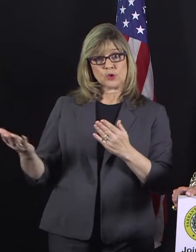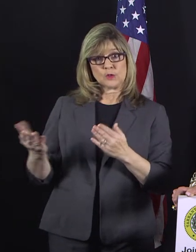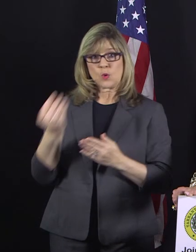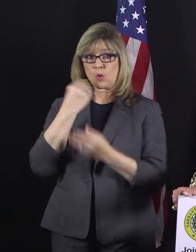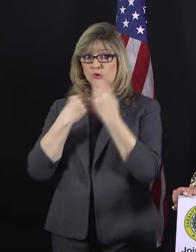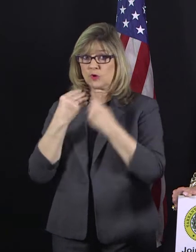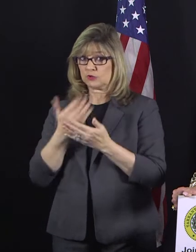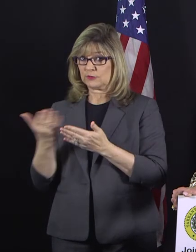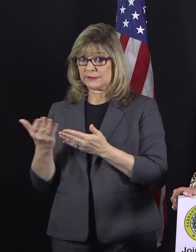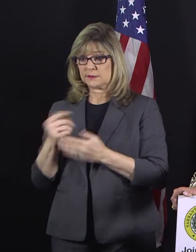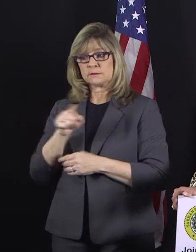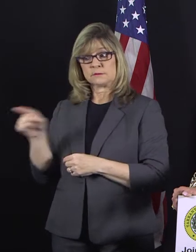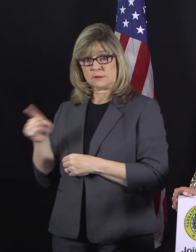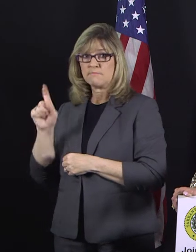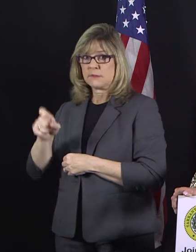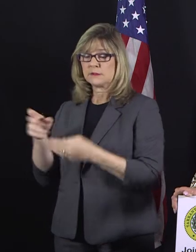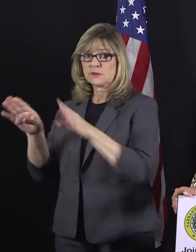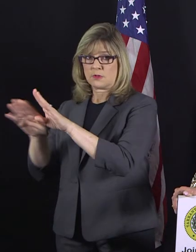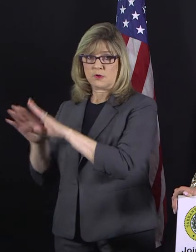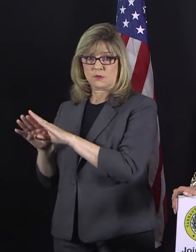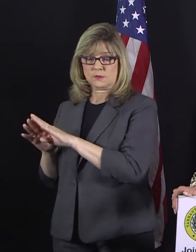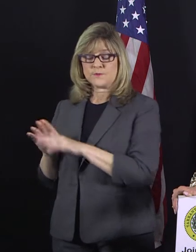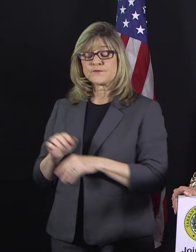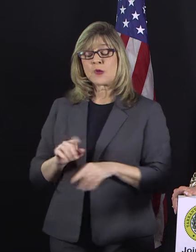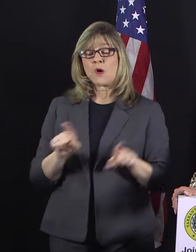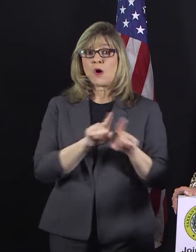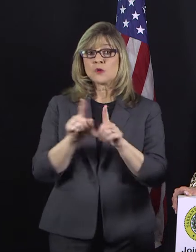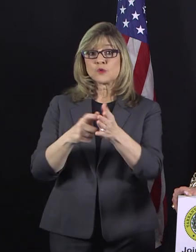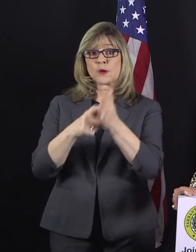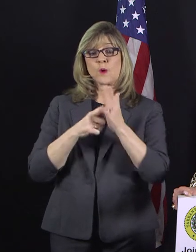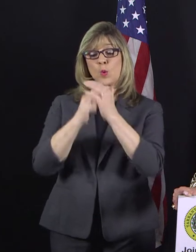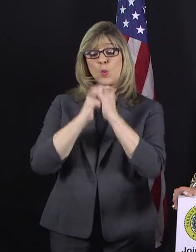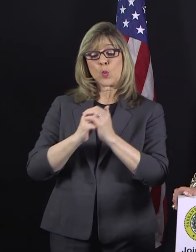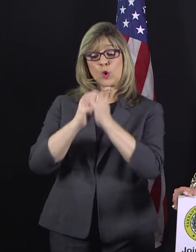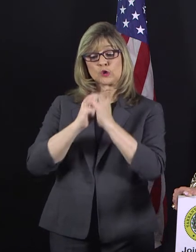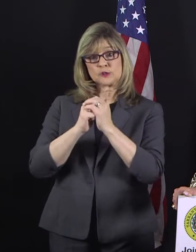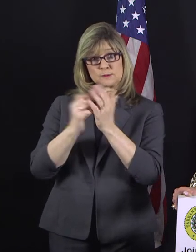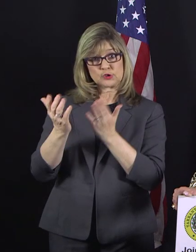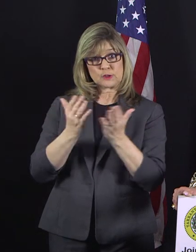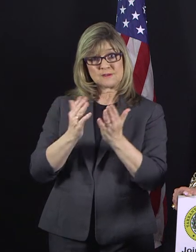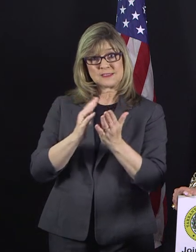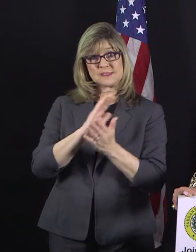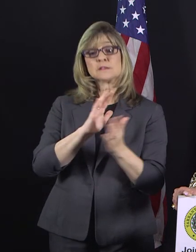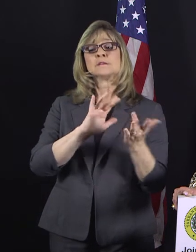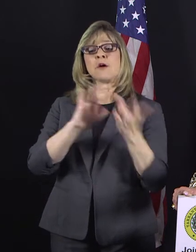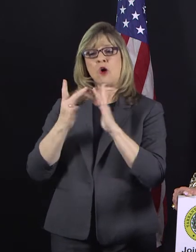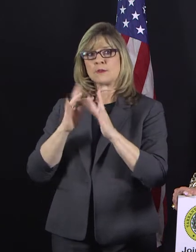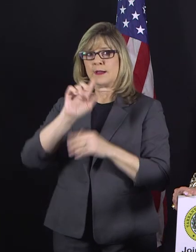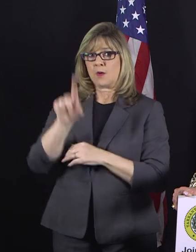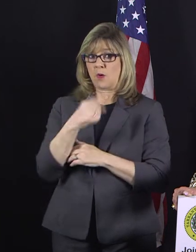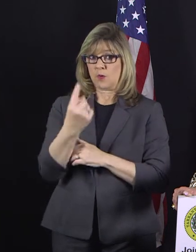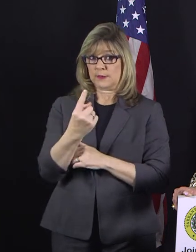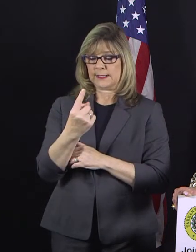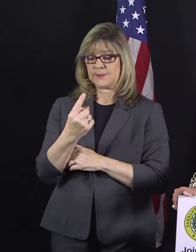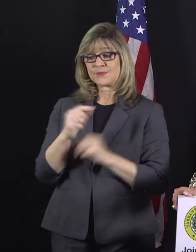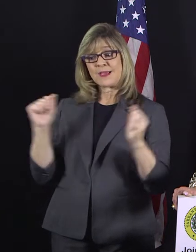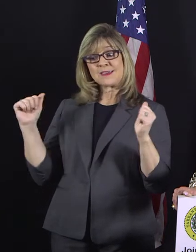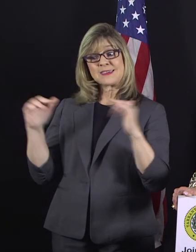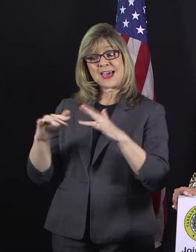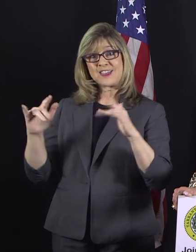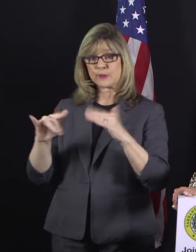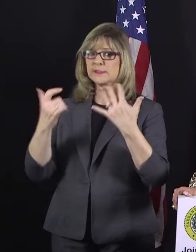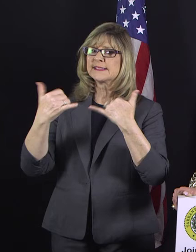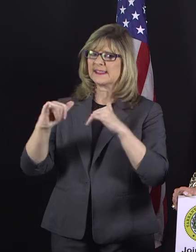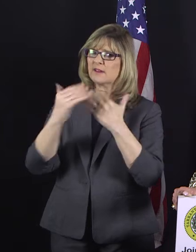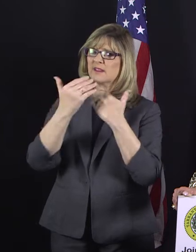We're also requiring that worship services be moved to online only. Gatherings are still limited to no